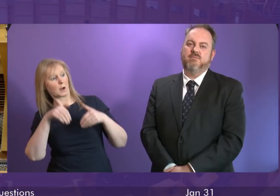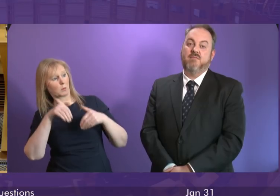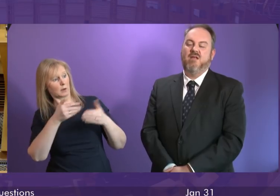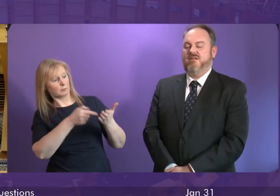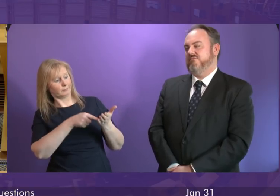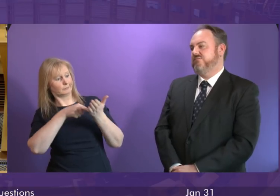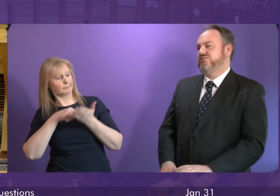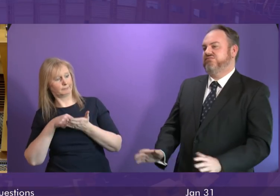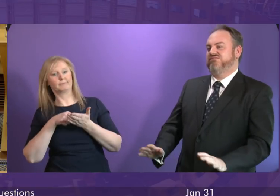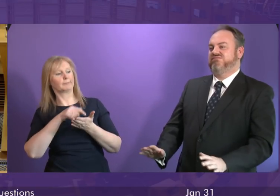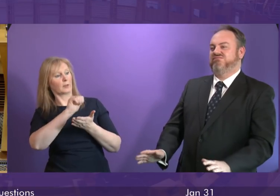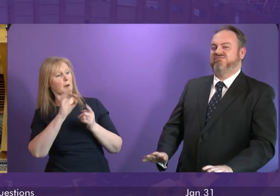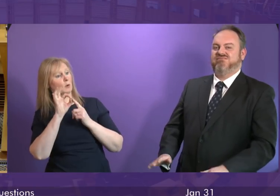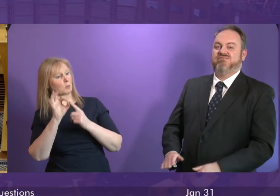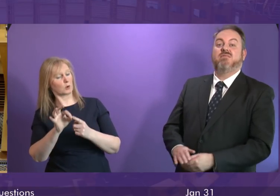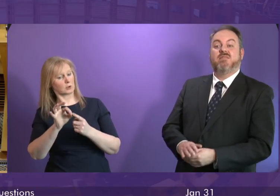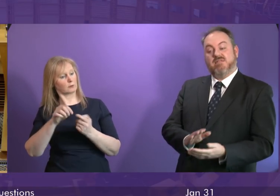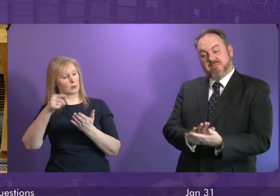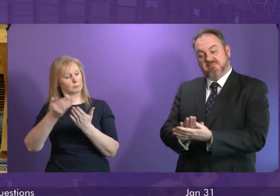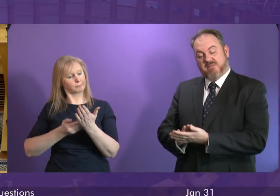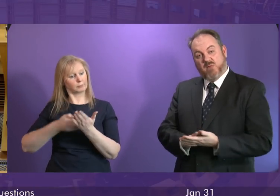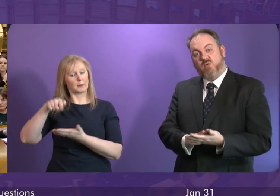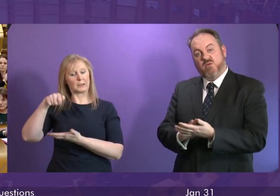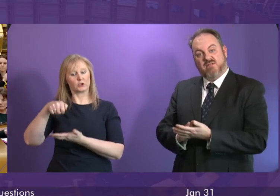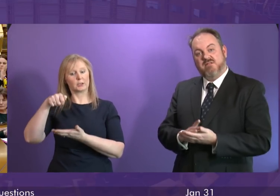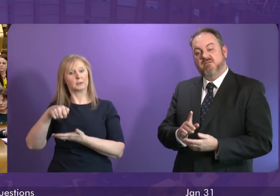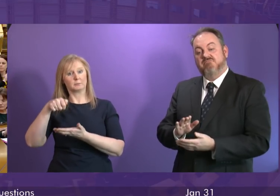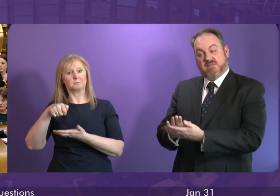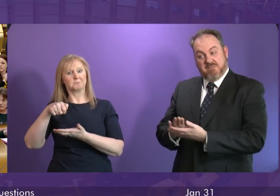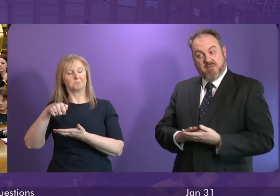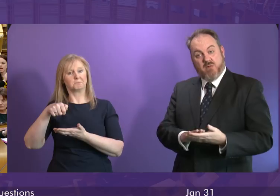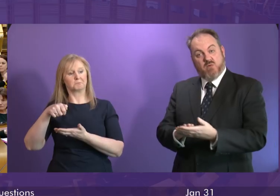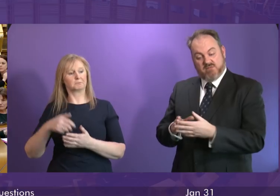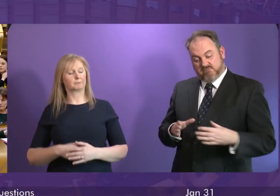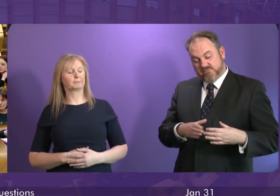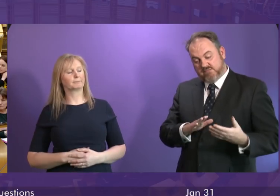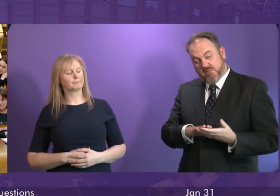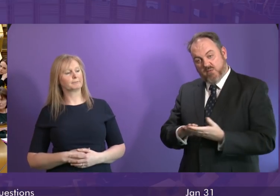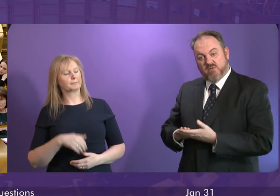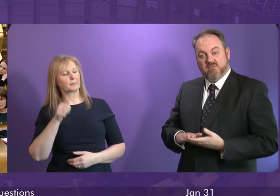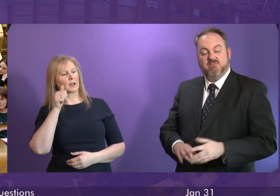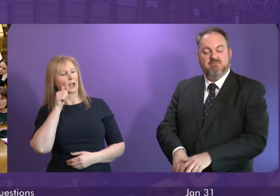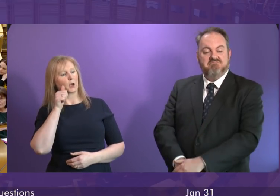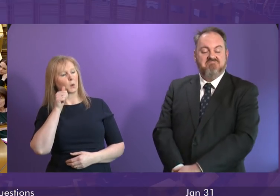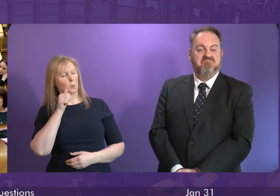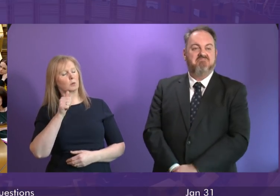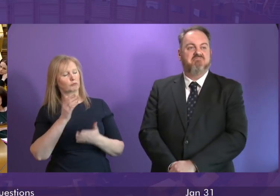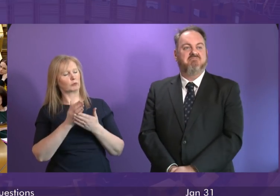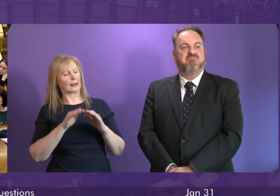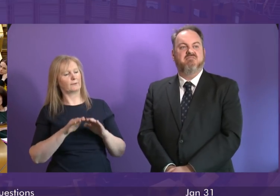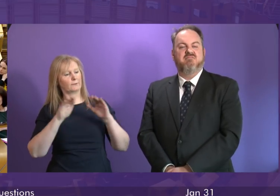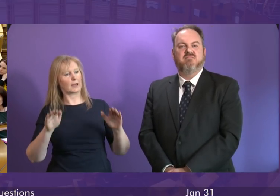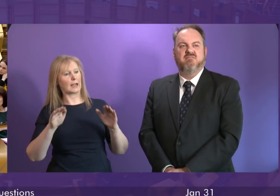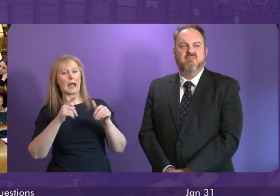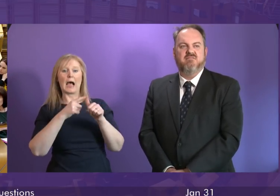credible proposals for the budget. I know to be fair Alec